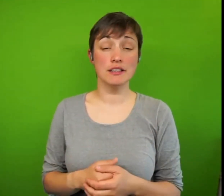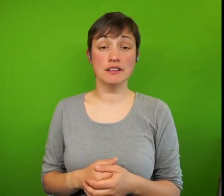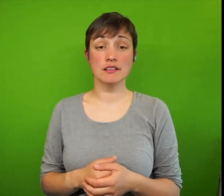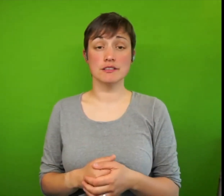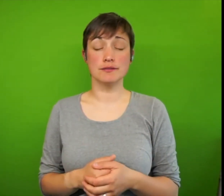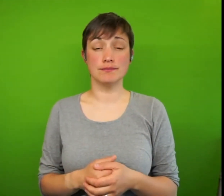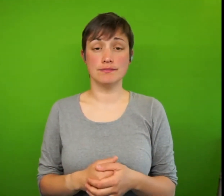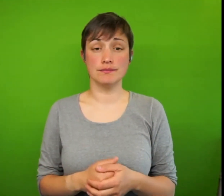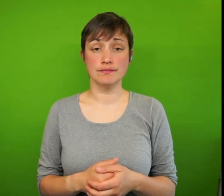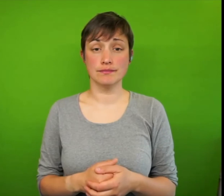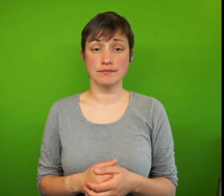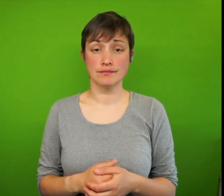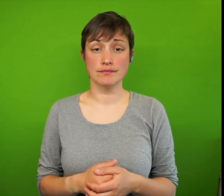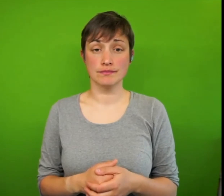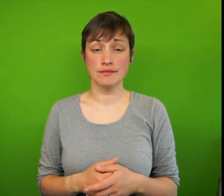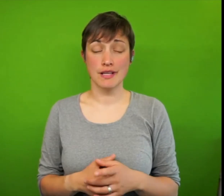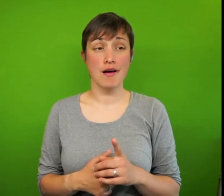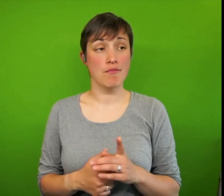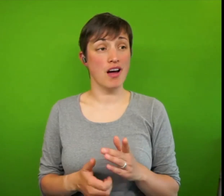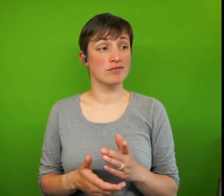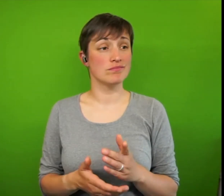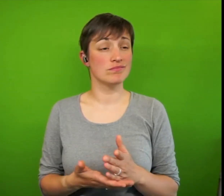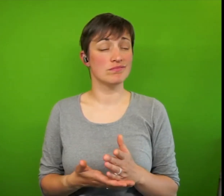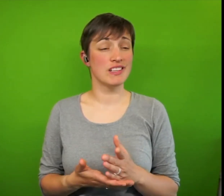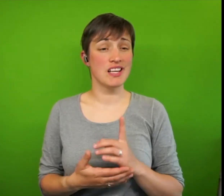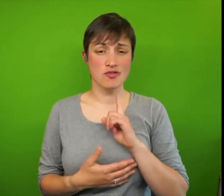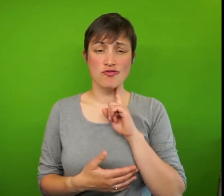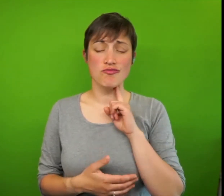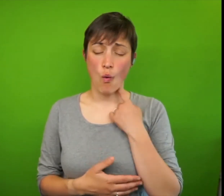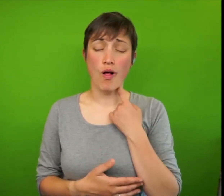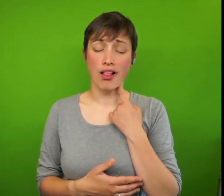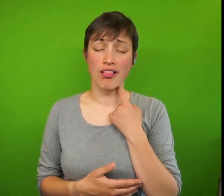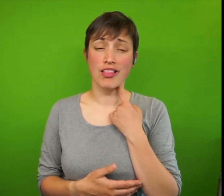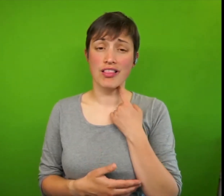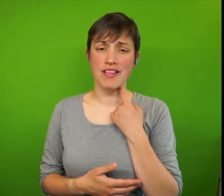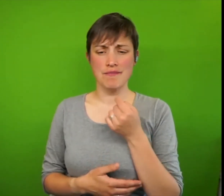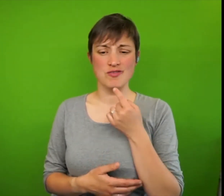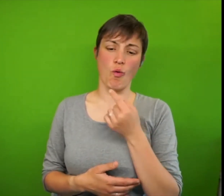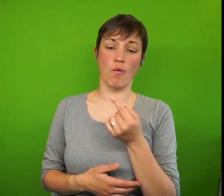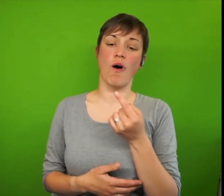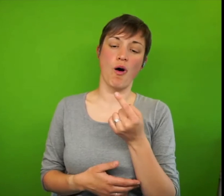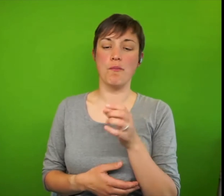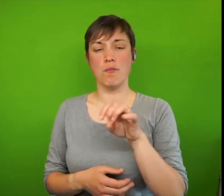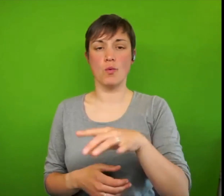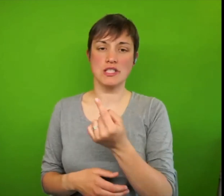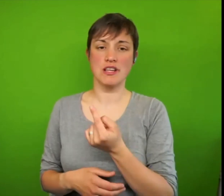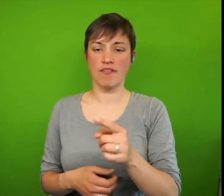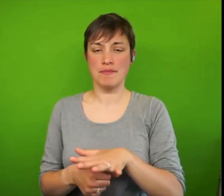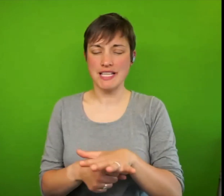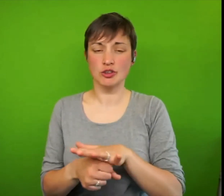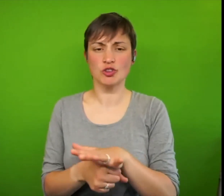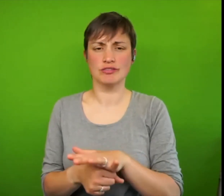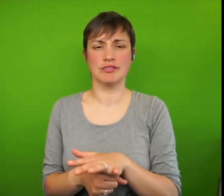But it's a kind of cruel, and that you're being told that you've put yourself in this position. mean, when you're trying to,